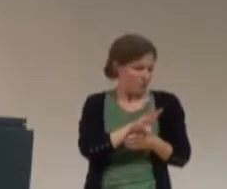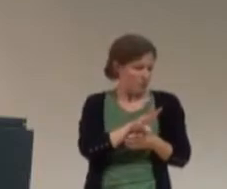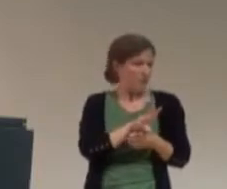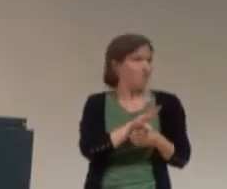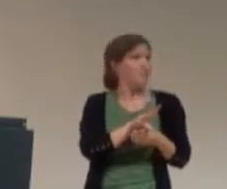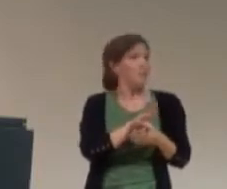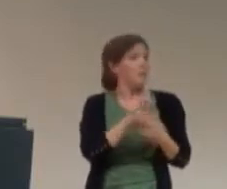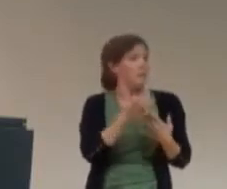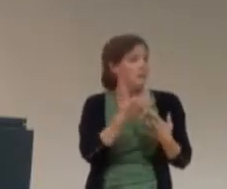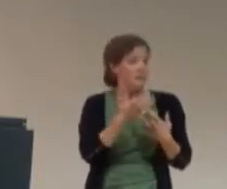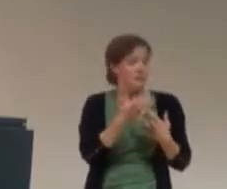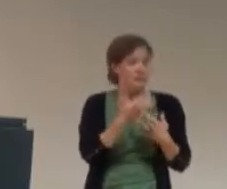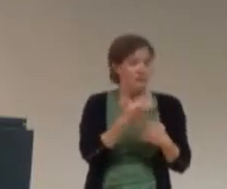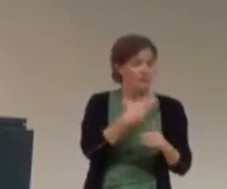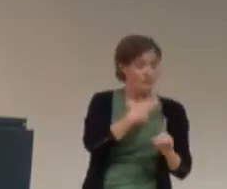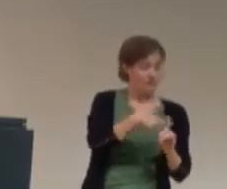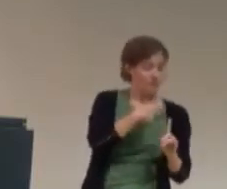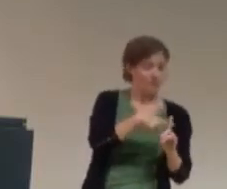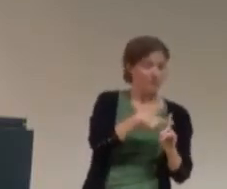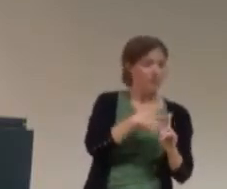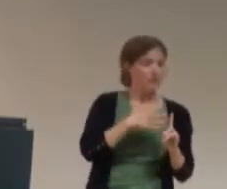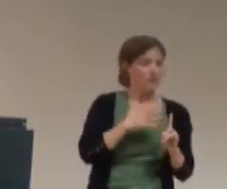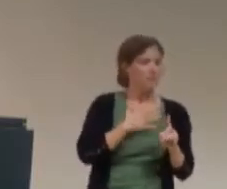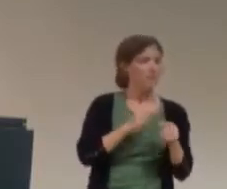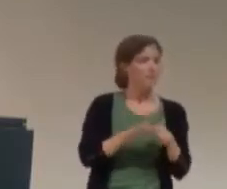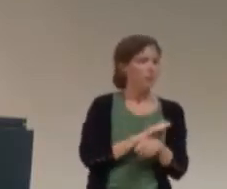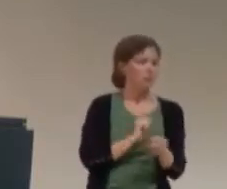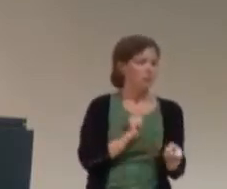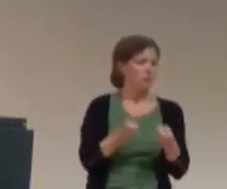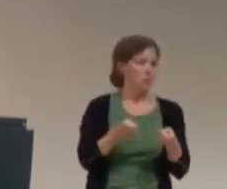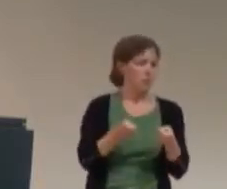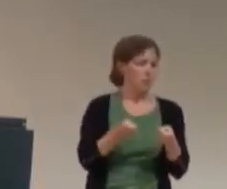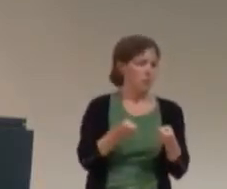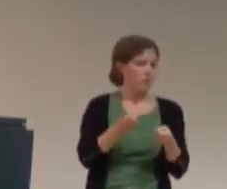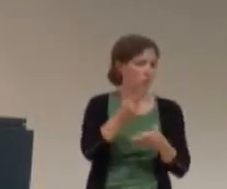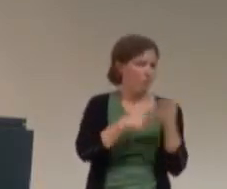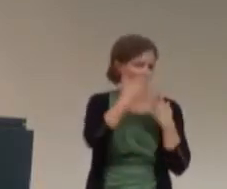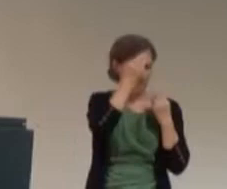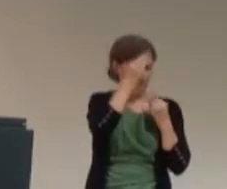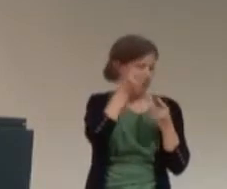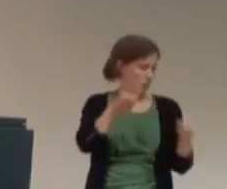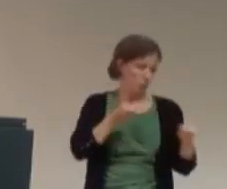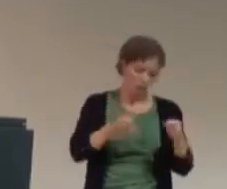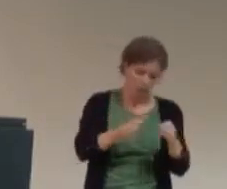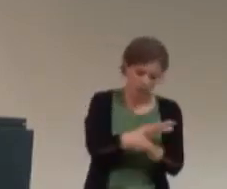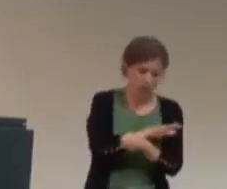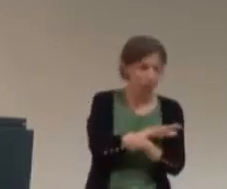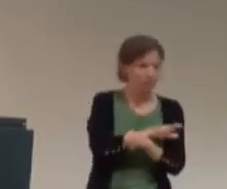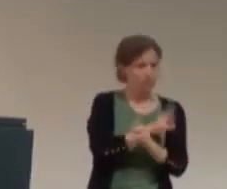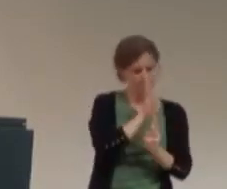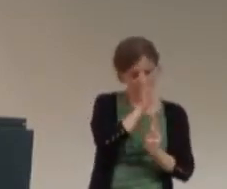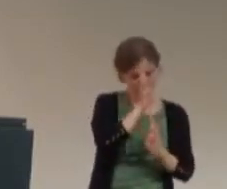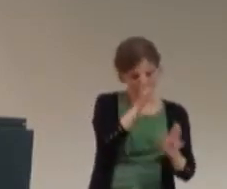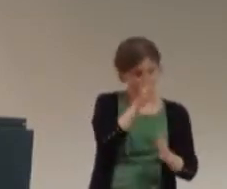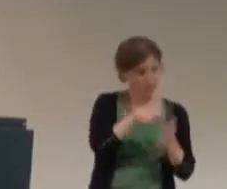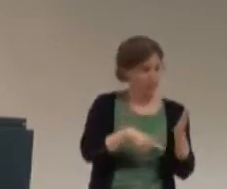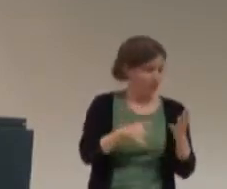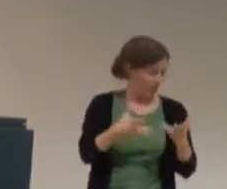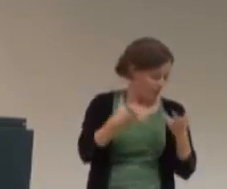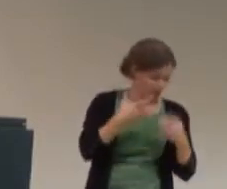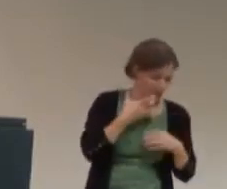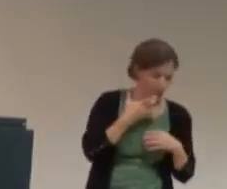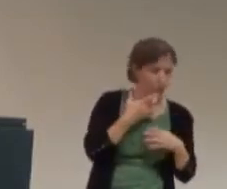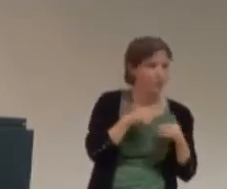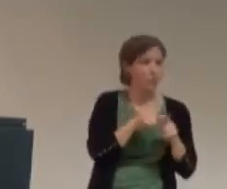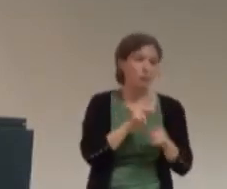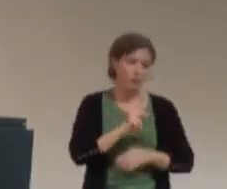to this are that it's, you have complete control of your content. And you can make it whatever you want. And it's